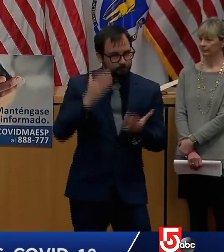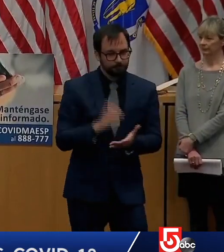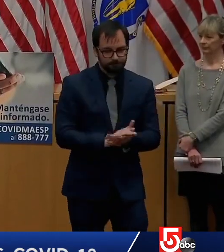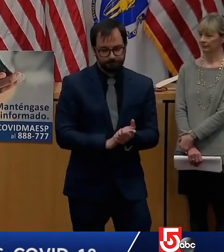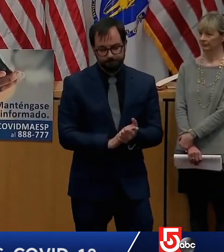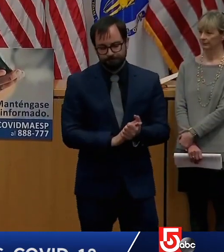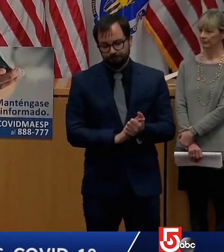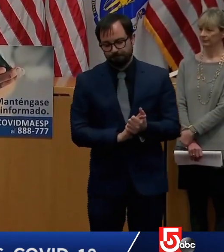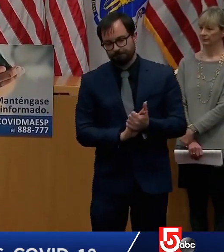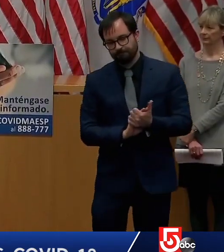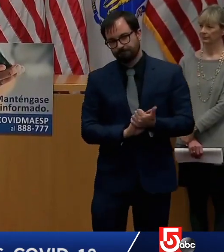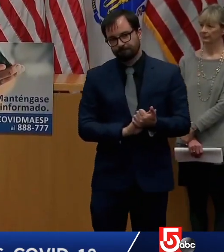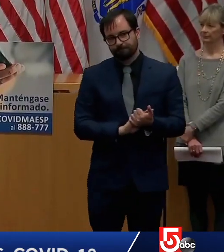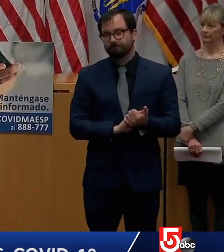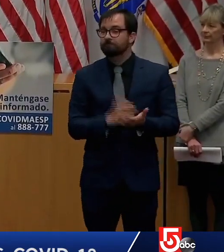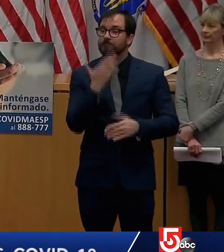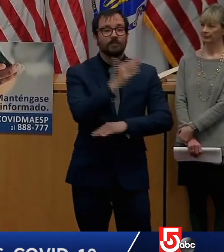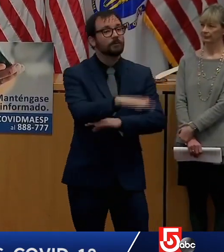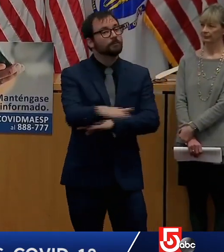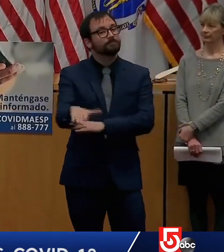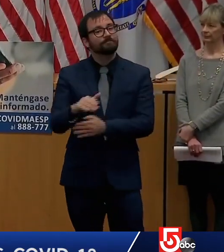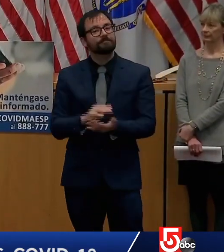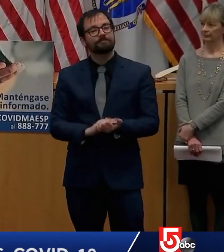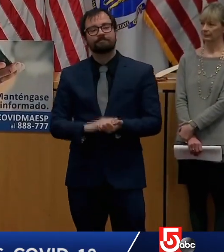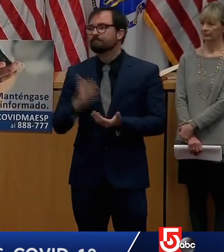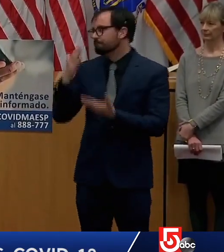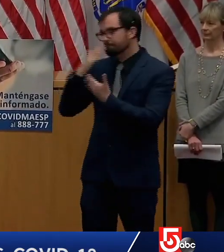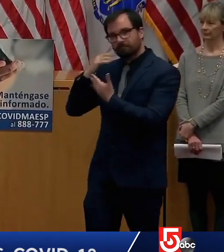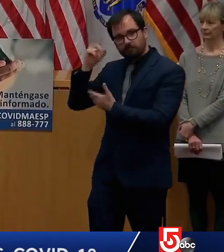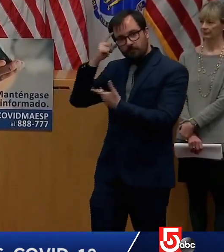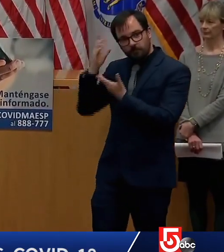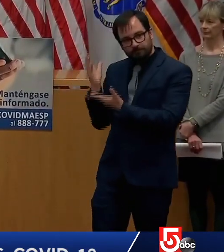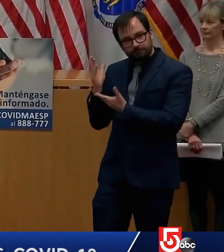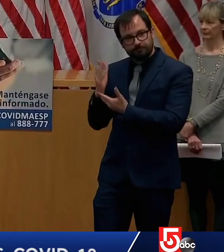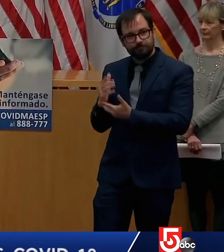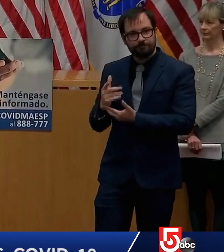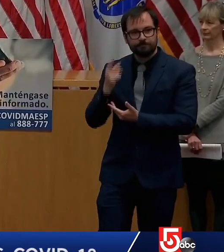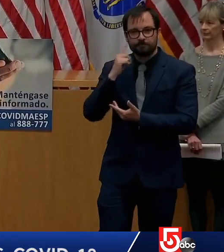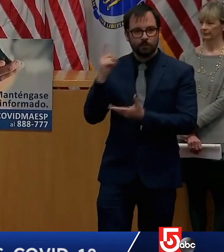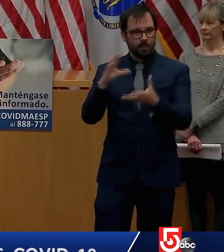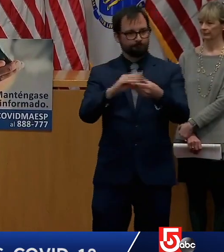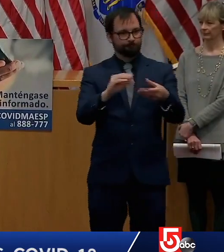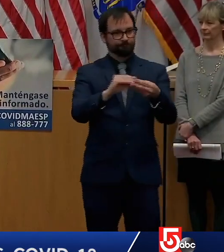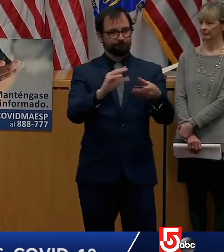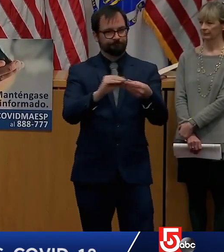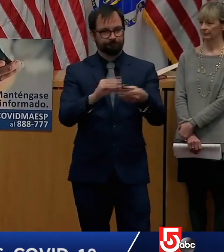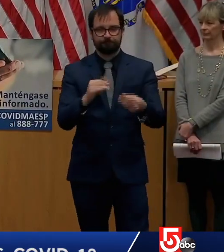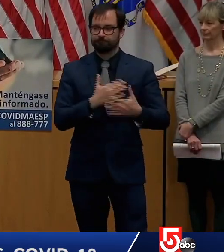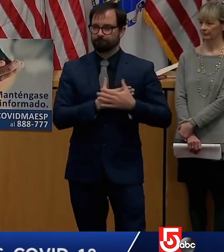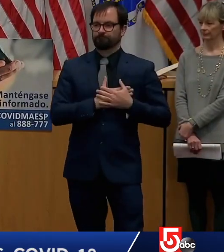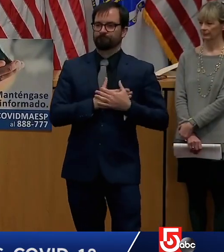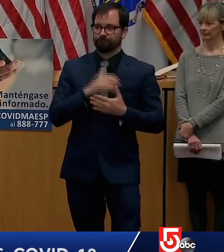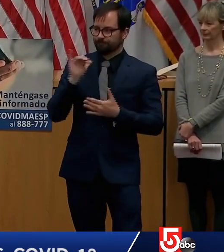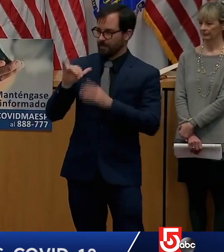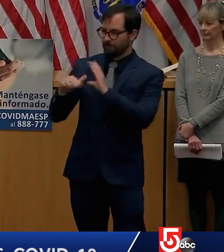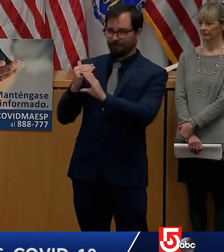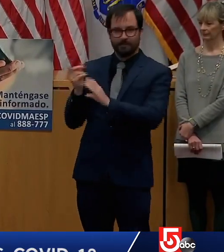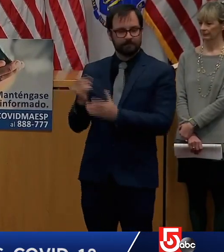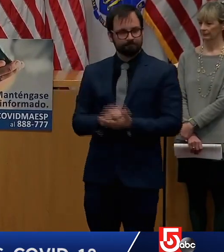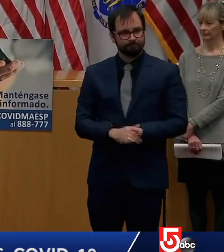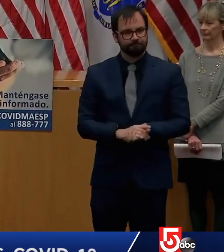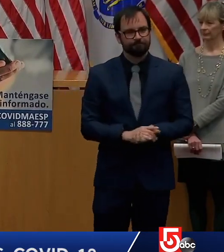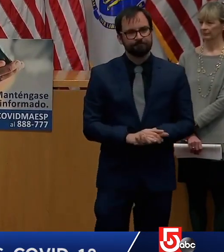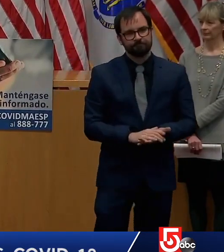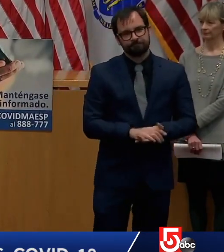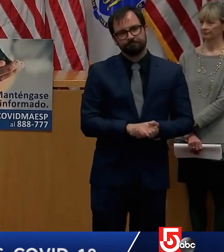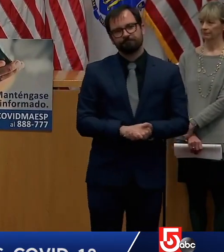good afternoon and thank you gov for sharing that message and for emphasizing the